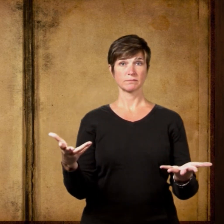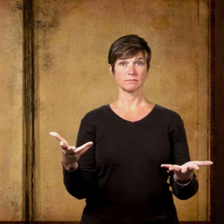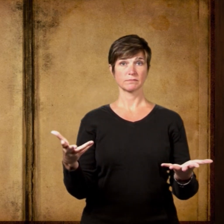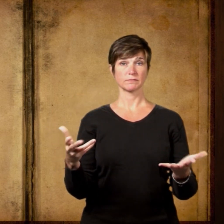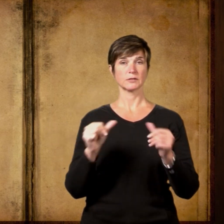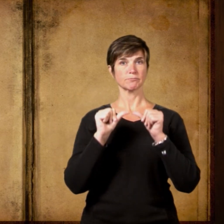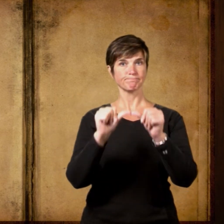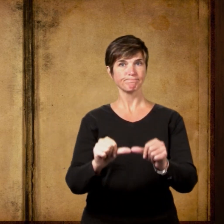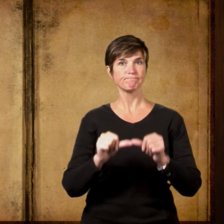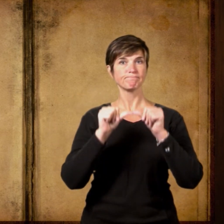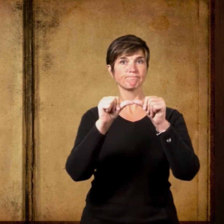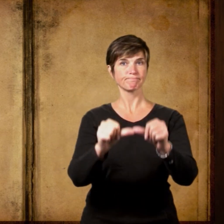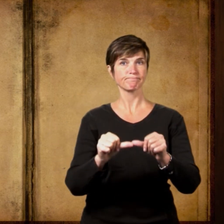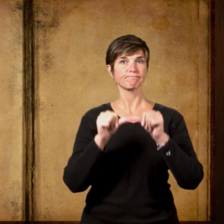without end